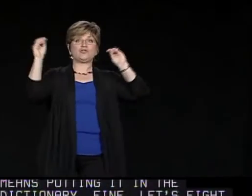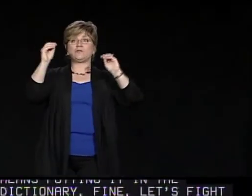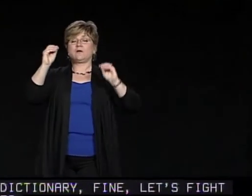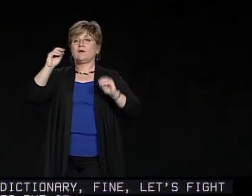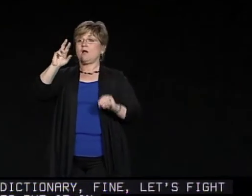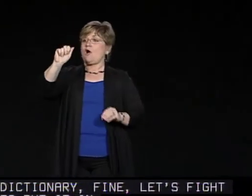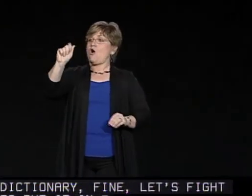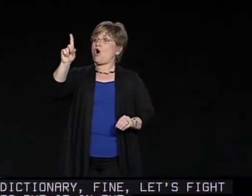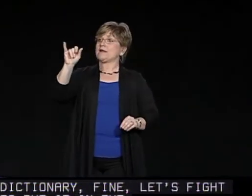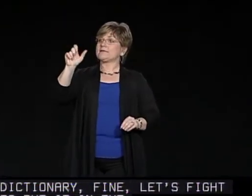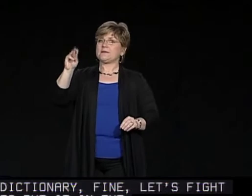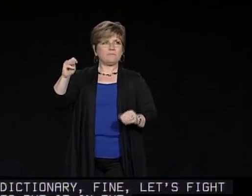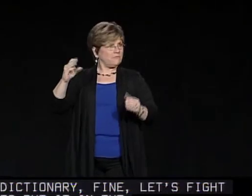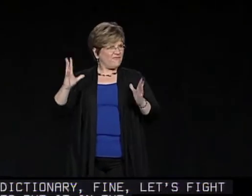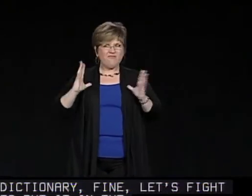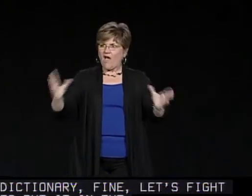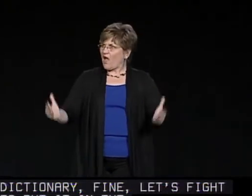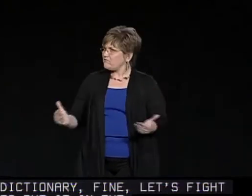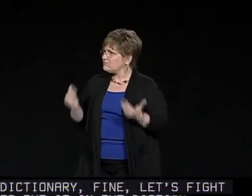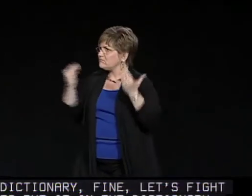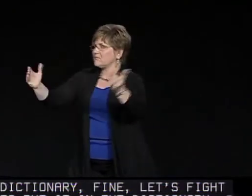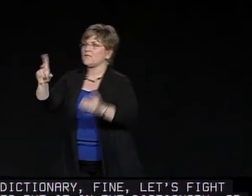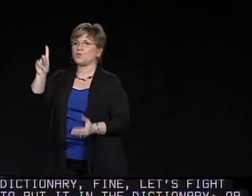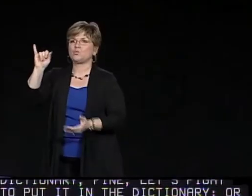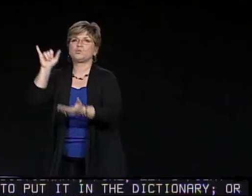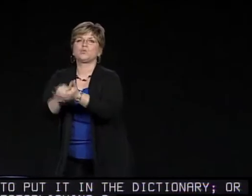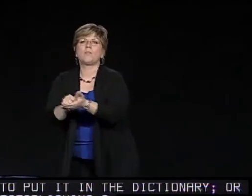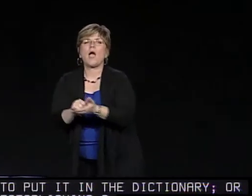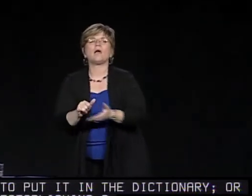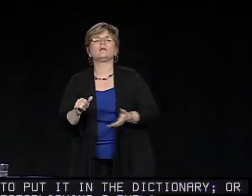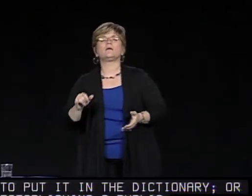Or establishing a public awareness campaign. Fine. Let's do that.